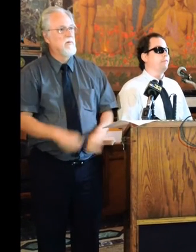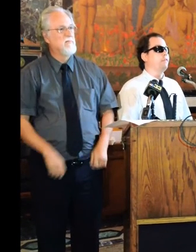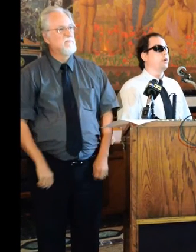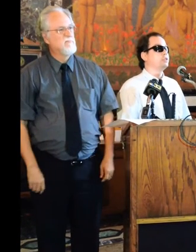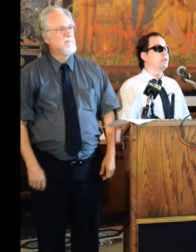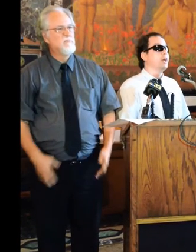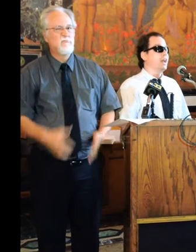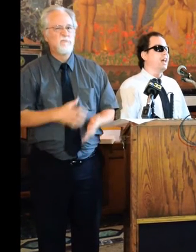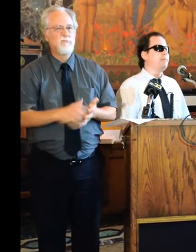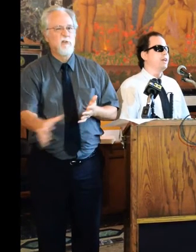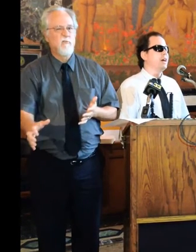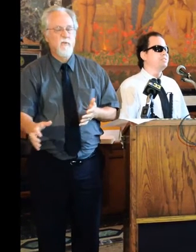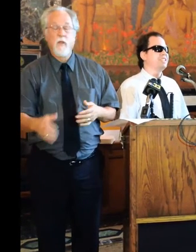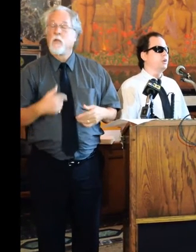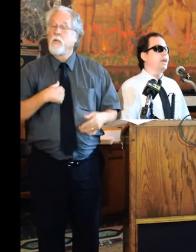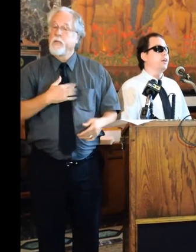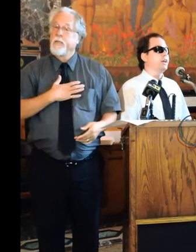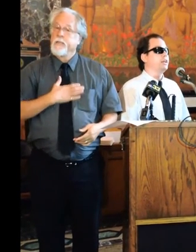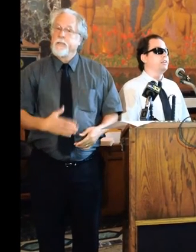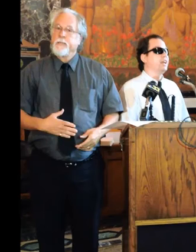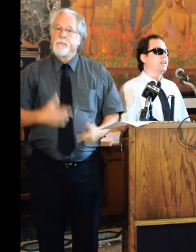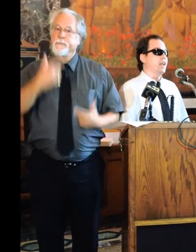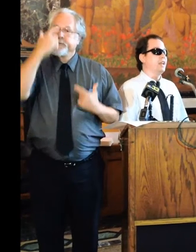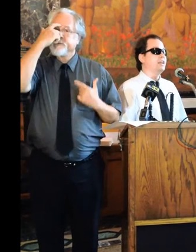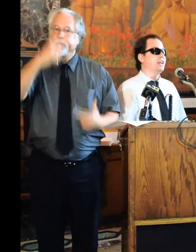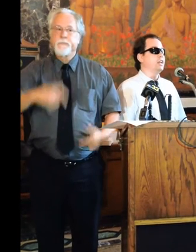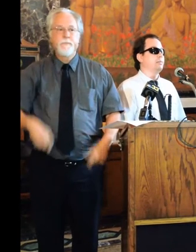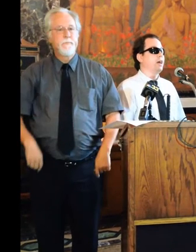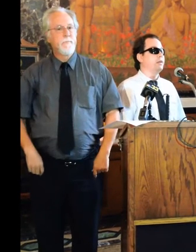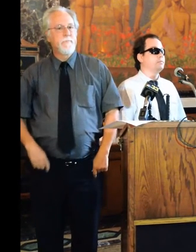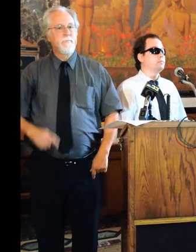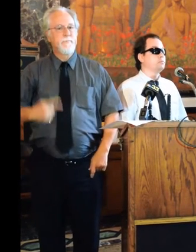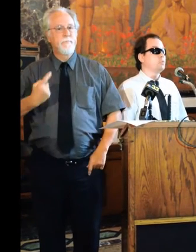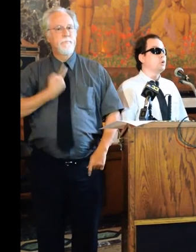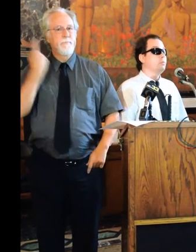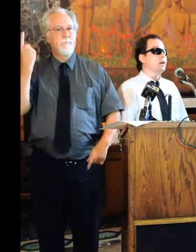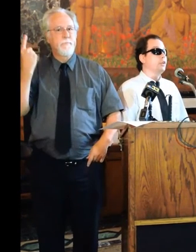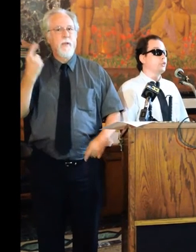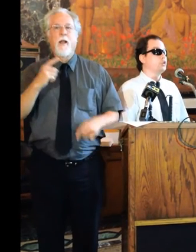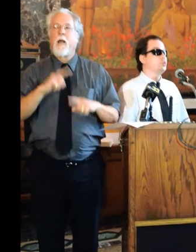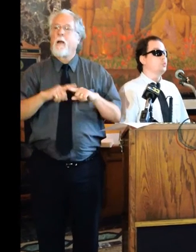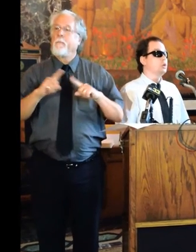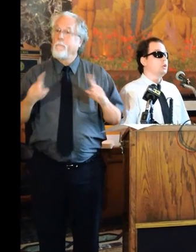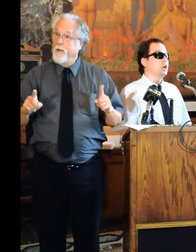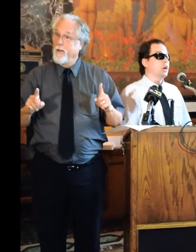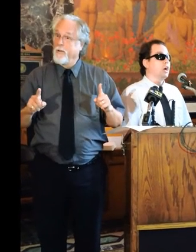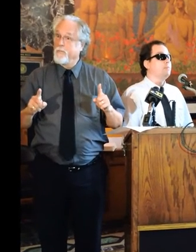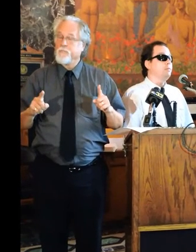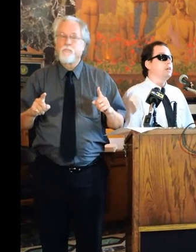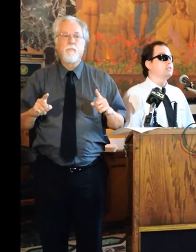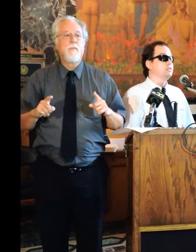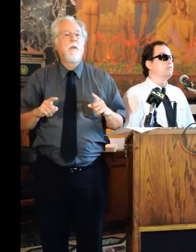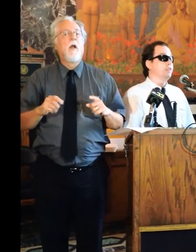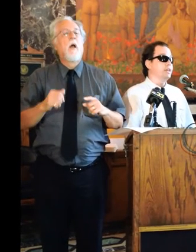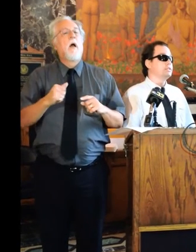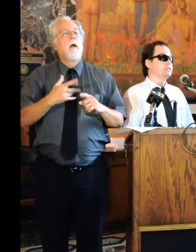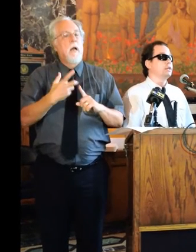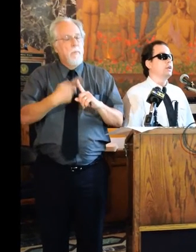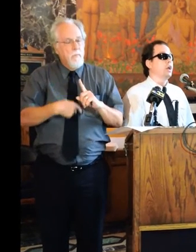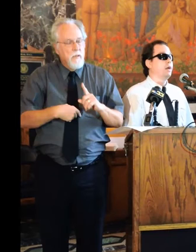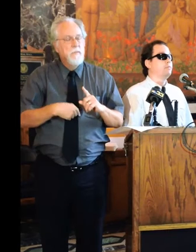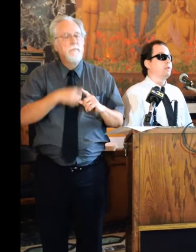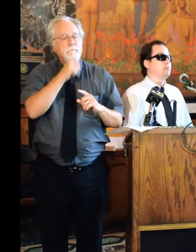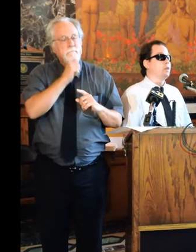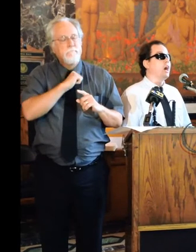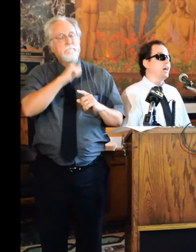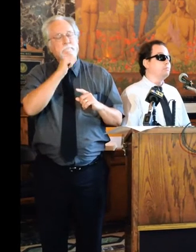of rough on me at first. And, I'll admit, I was a little arrogant and indignant about it. But, through a couple of months of this,